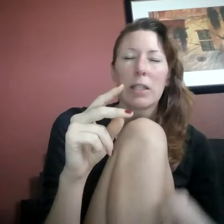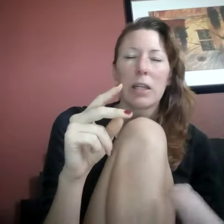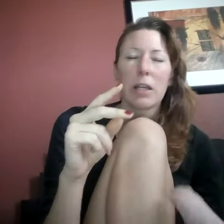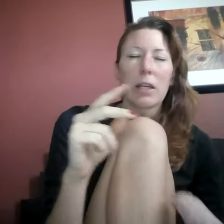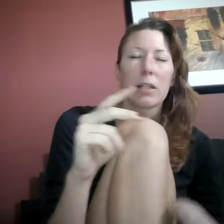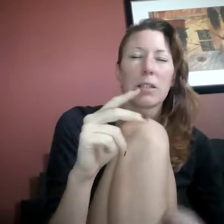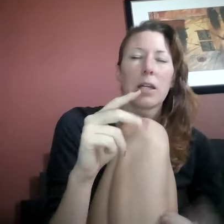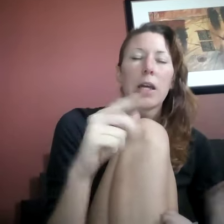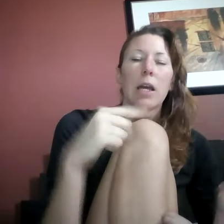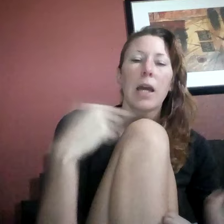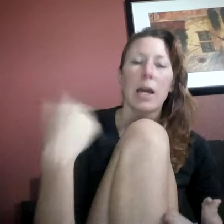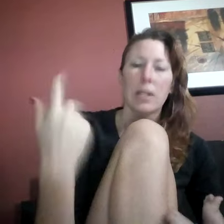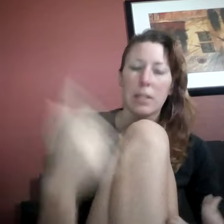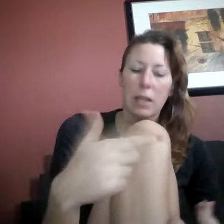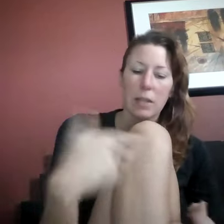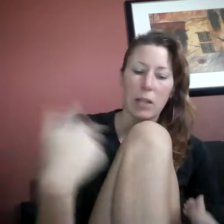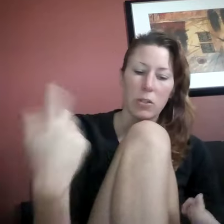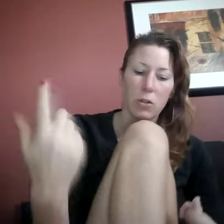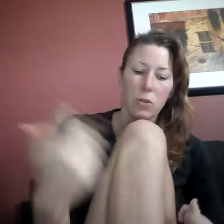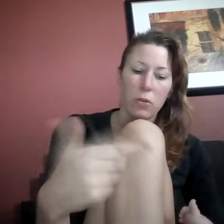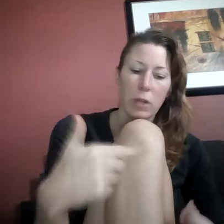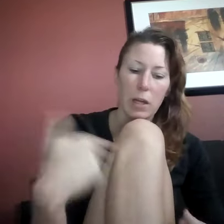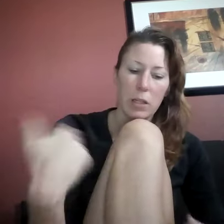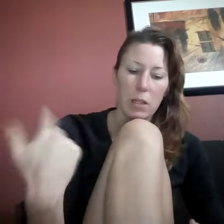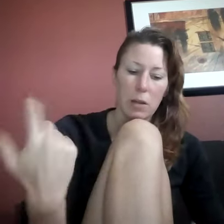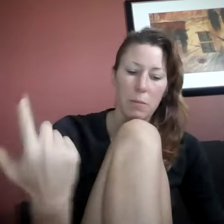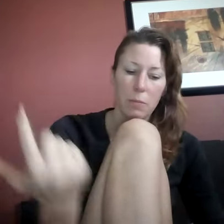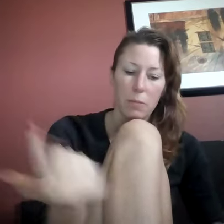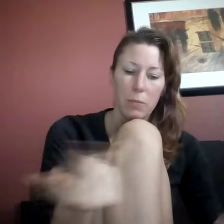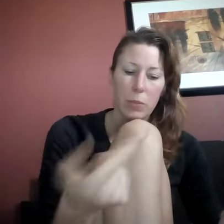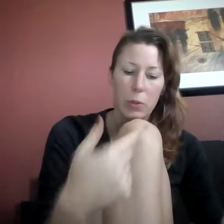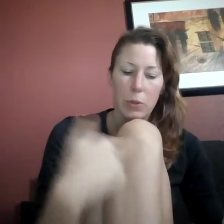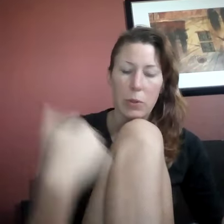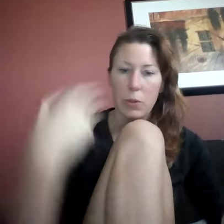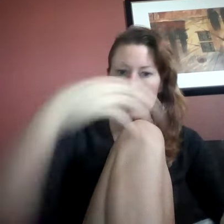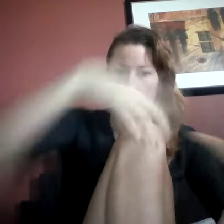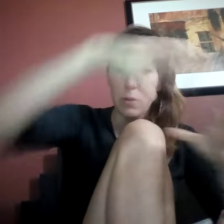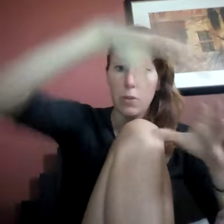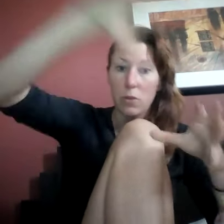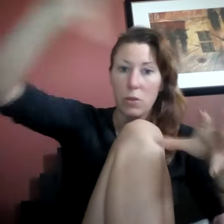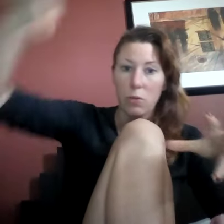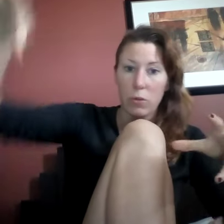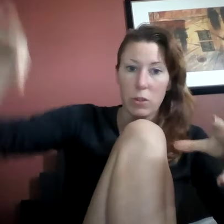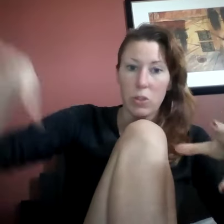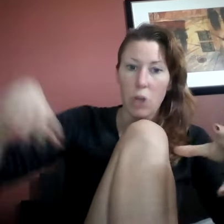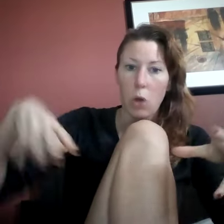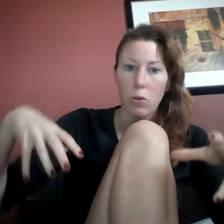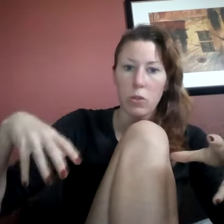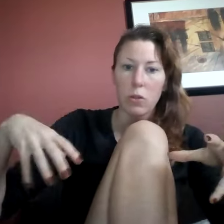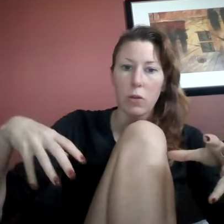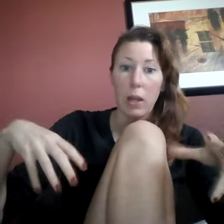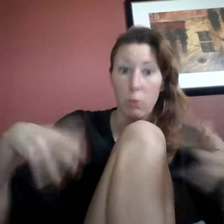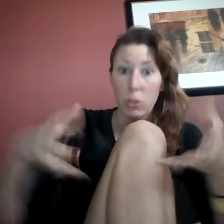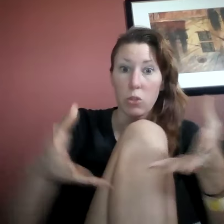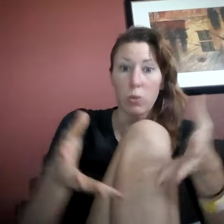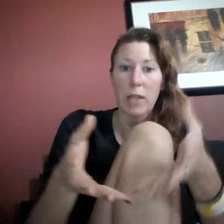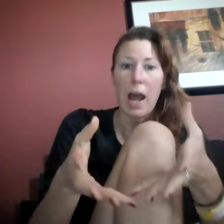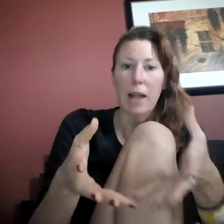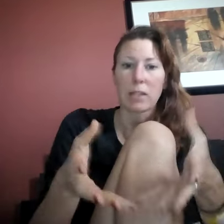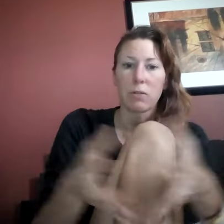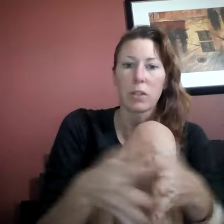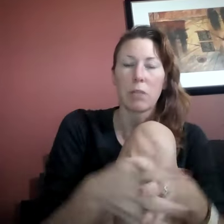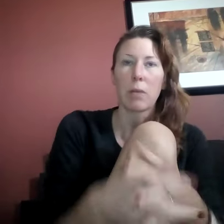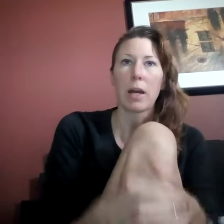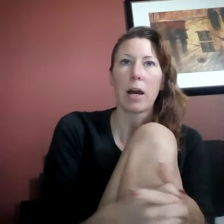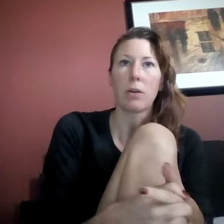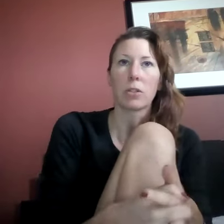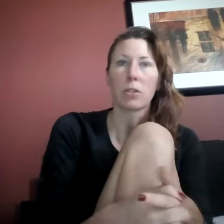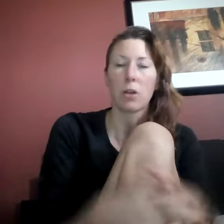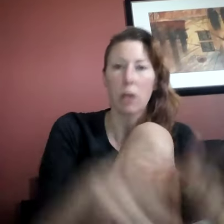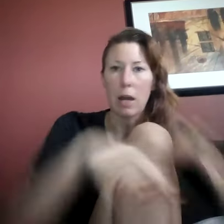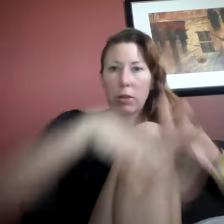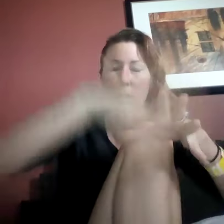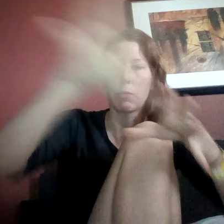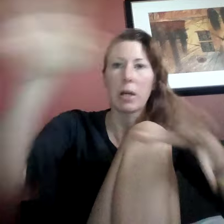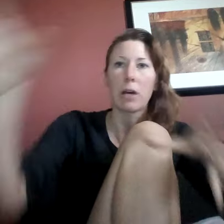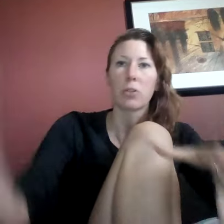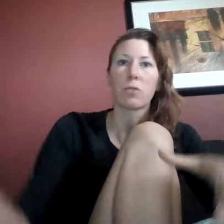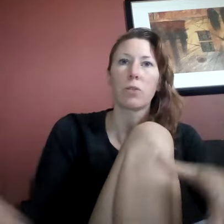it. And it's at that circle that, um, with the stones. Okay. Which was actively in my house, uh, outside my house for